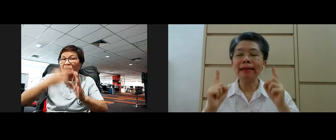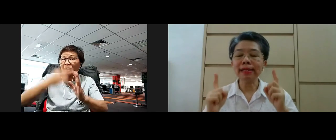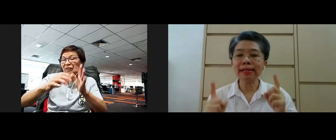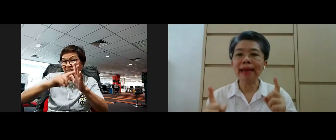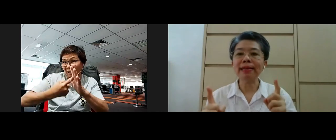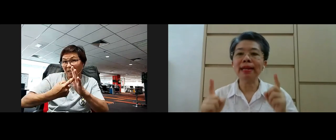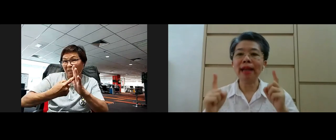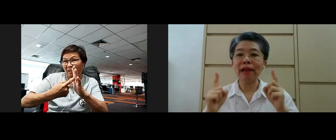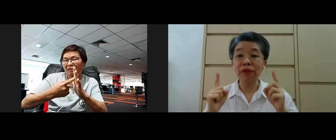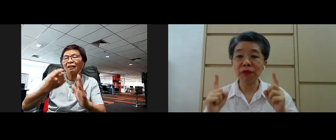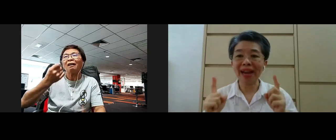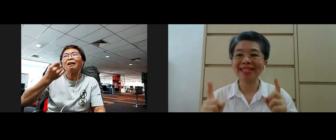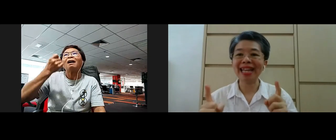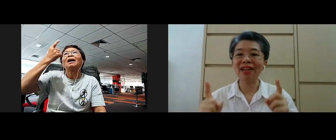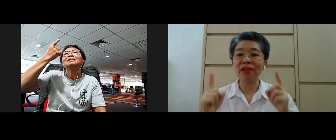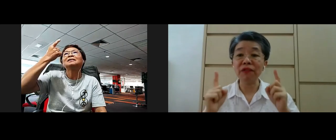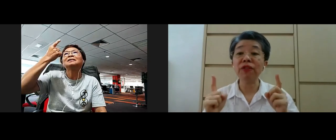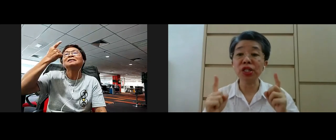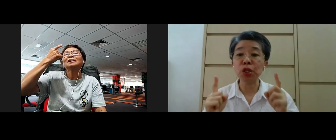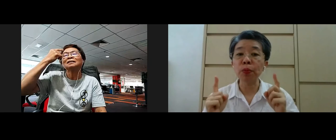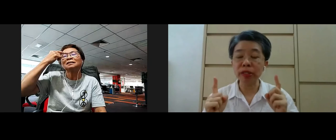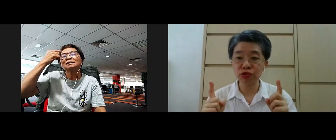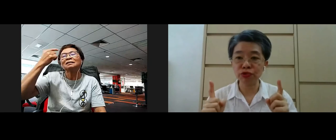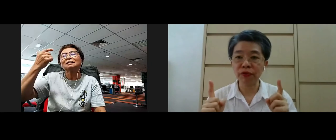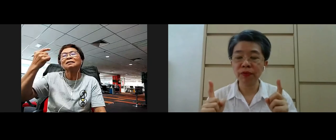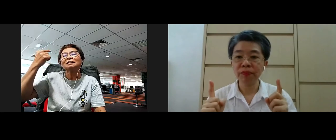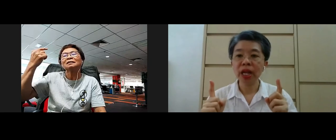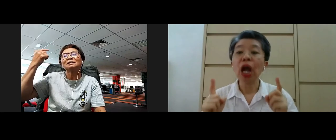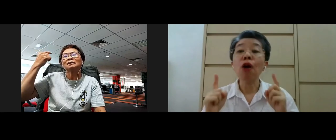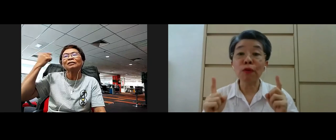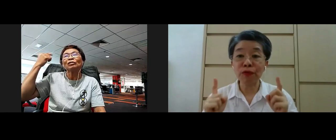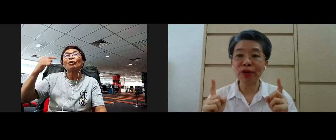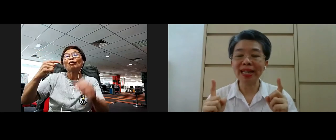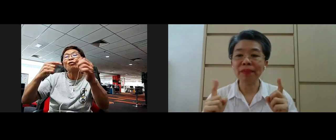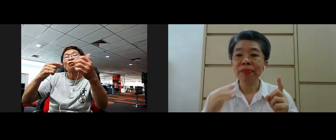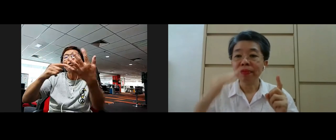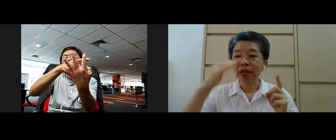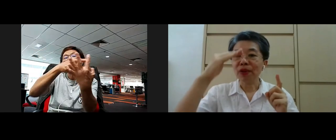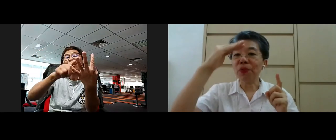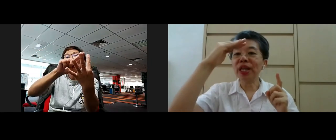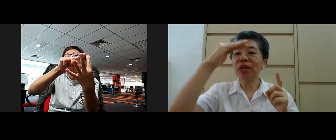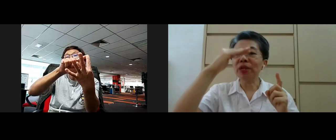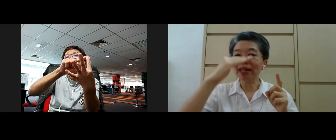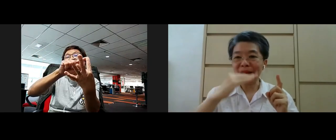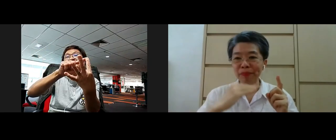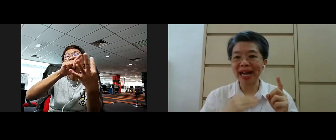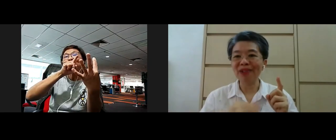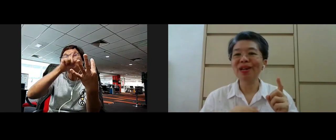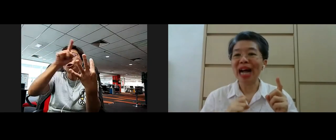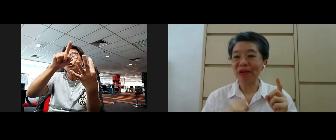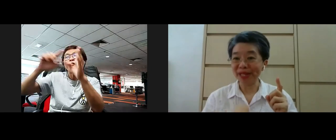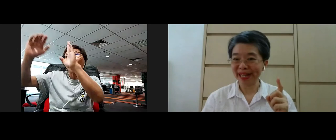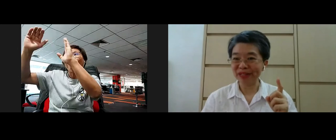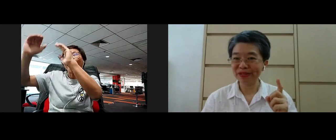understanding and reflecting on the first noble truth hopefully we will calm